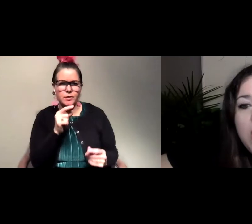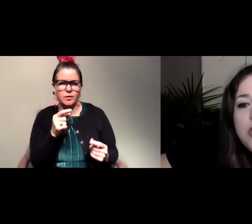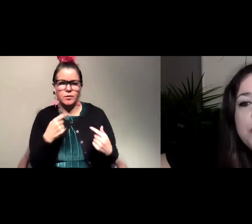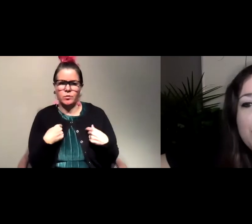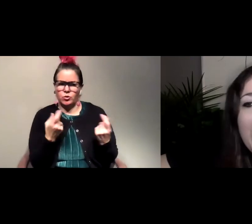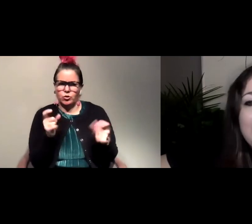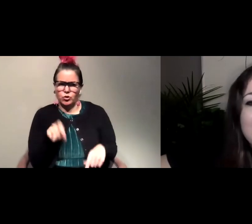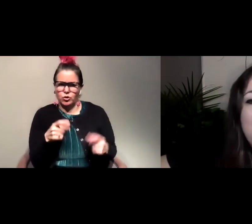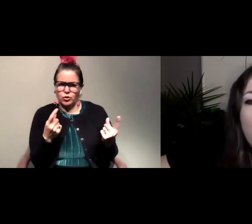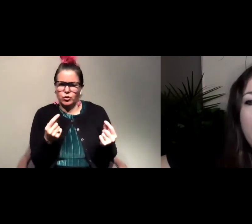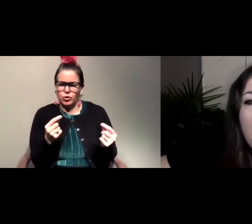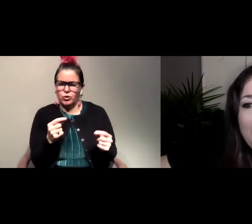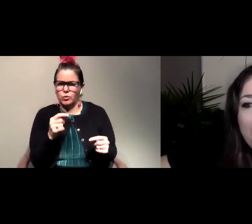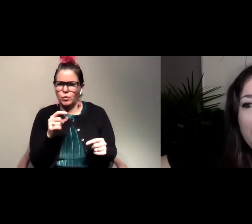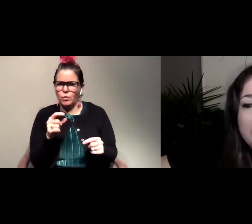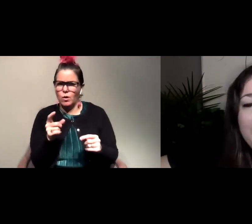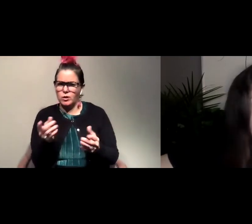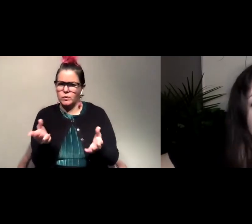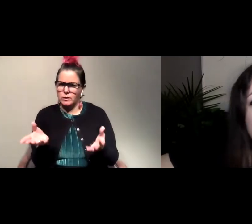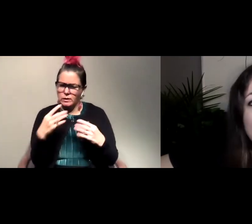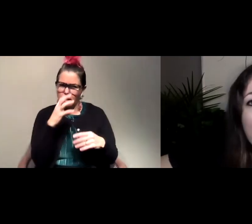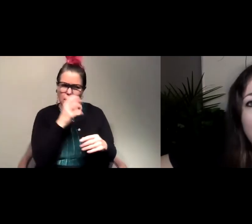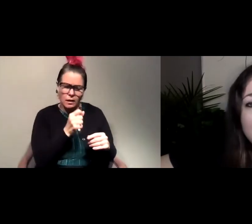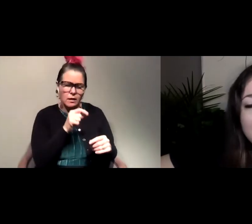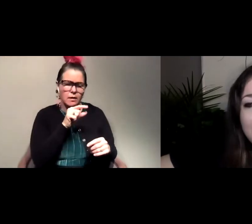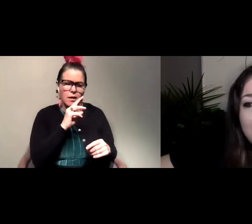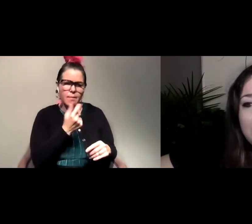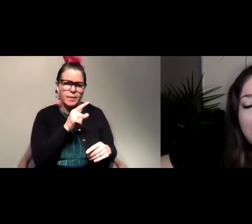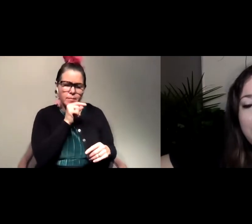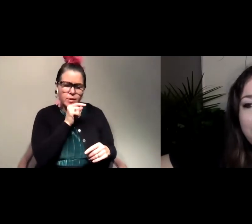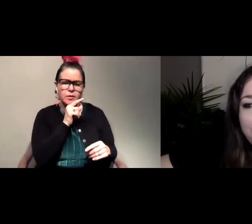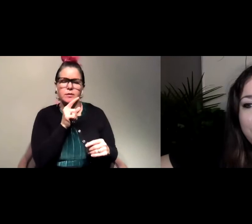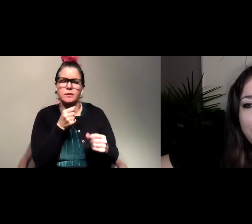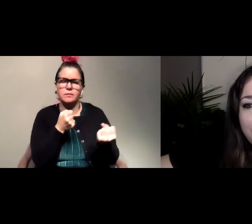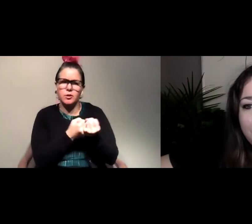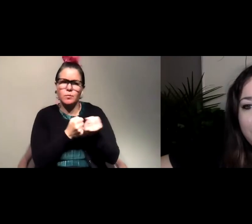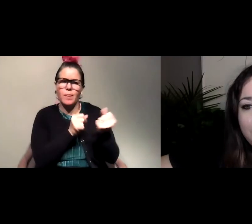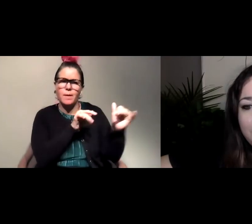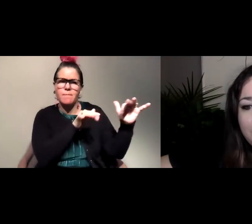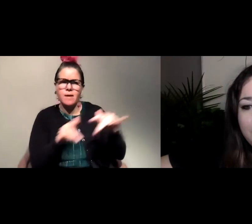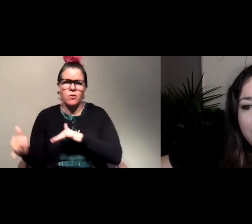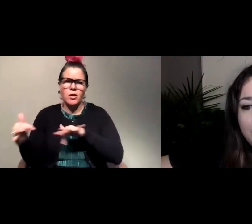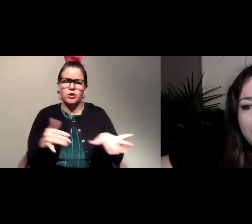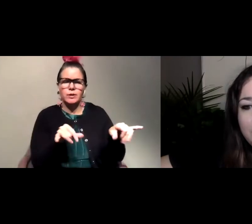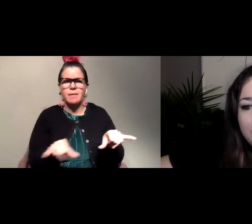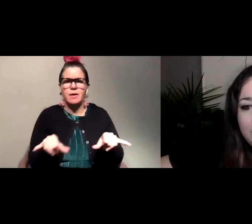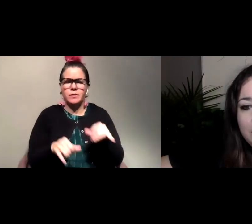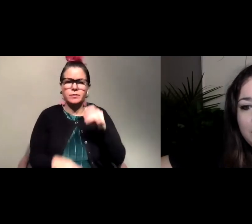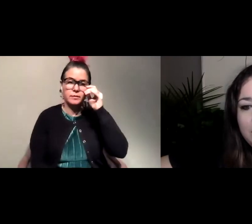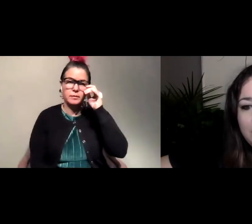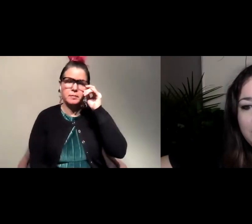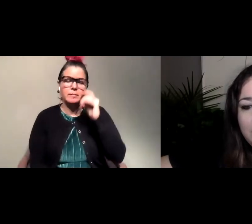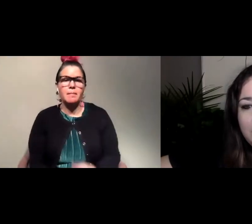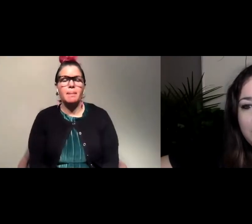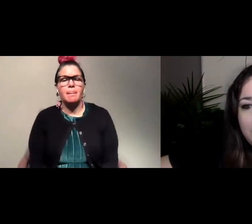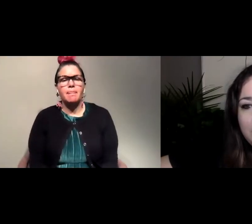do to attract and support hummingbirds and their migration patterns? That's a great question. Um,